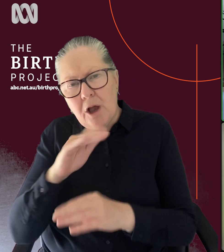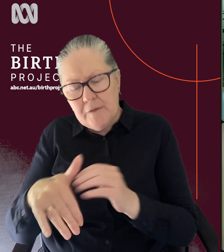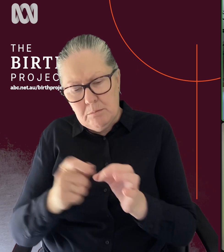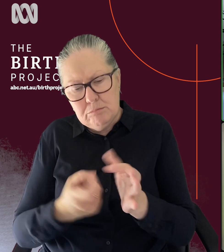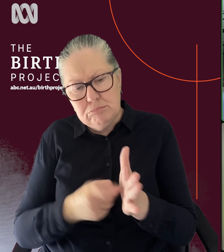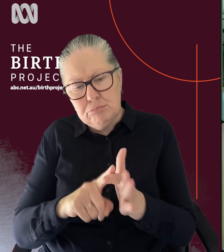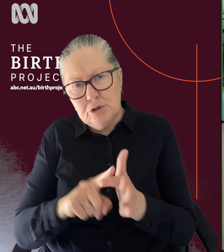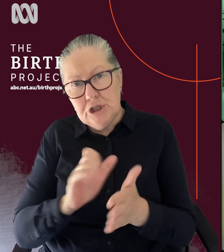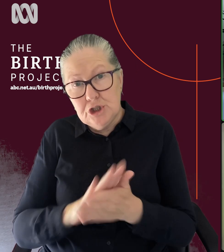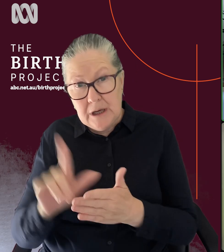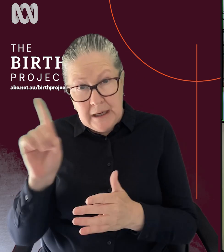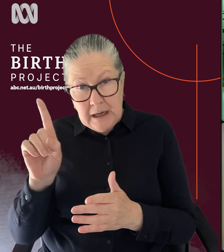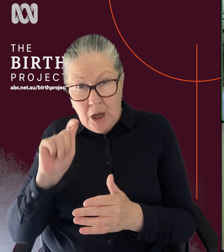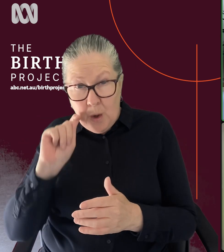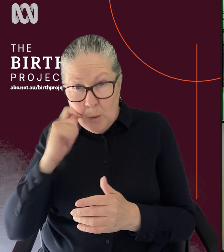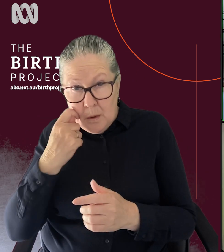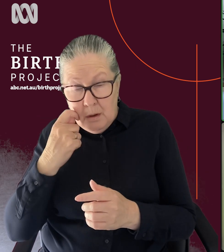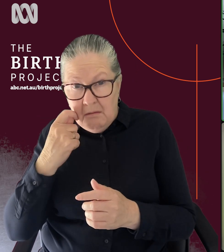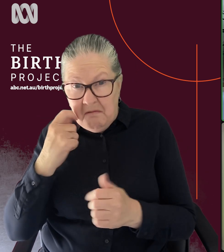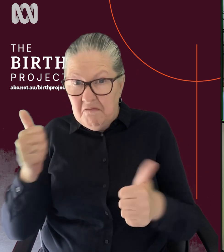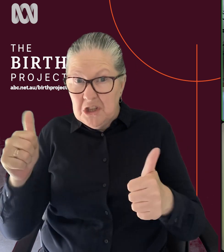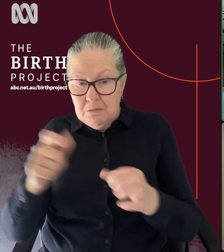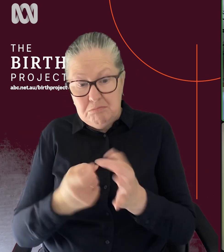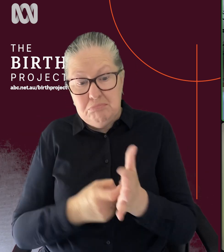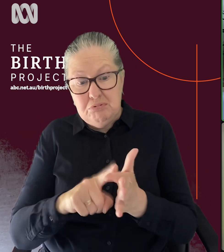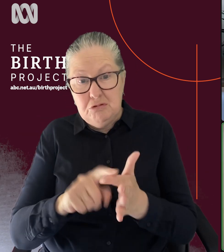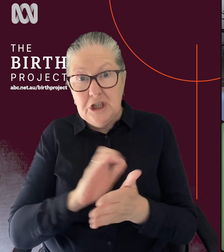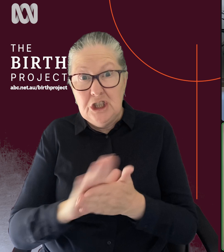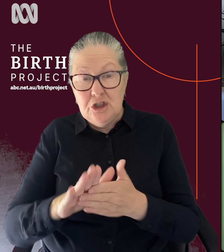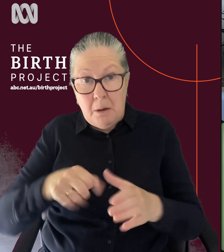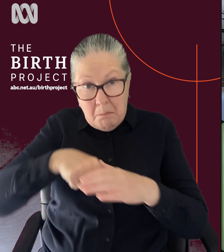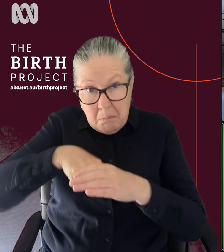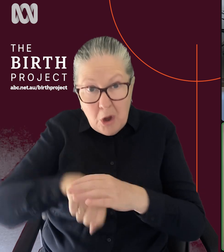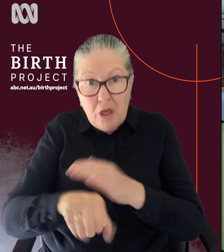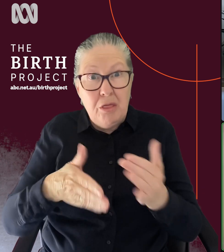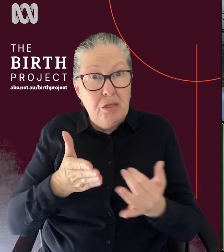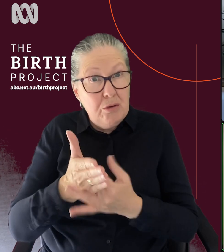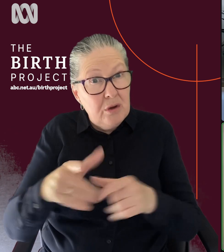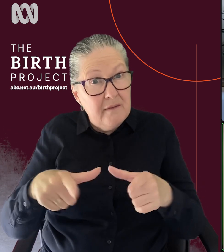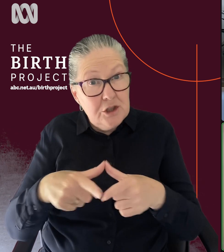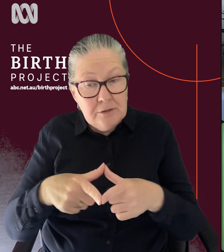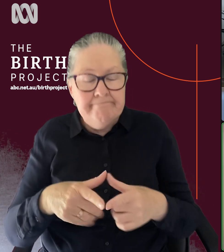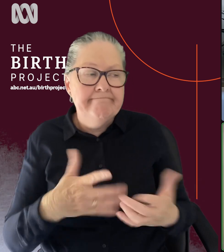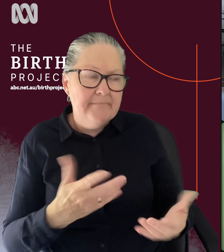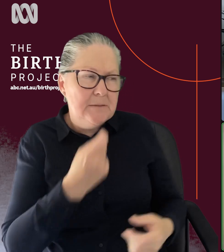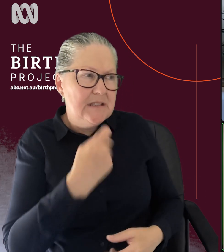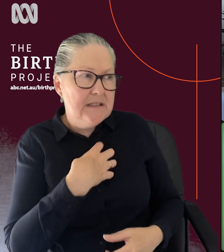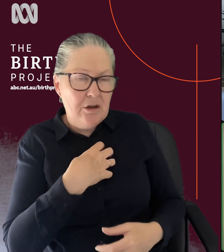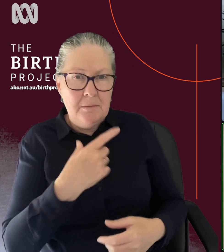Have we almost seen an end to breach vaginal births? It's pretty sad. It feels like sometimes it's scary, like it's a dying art because I think